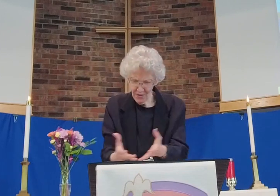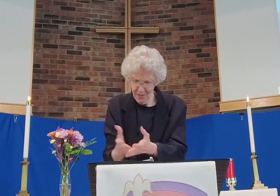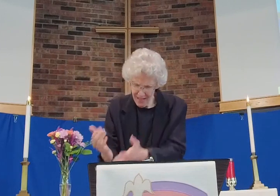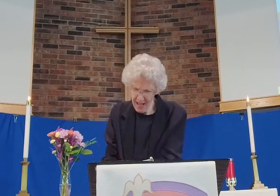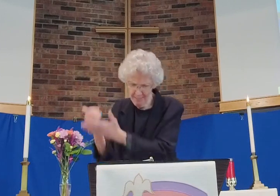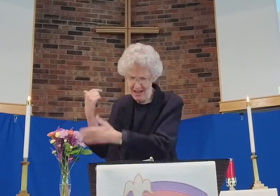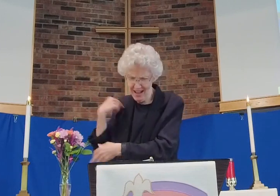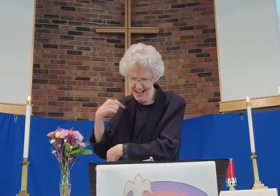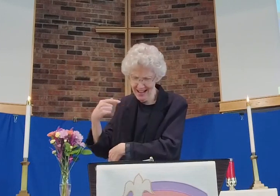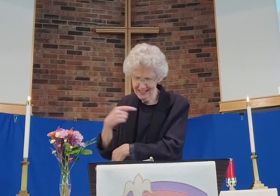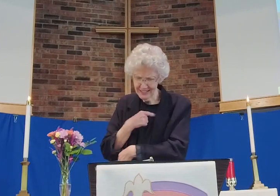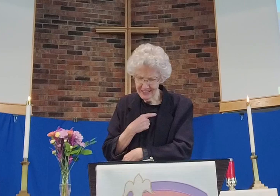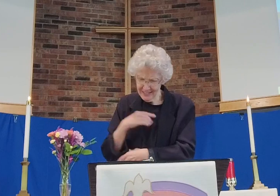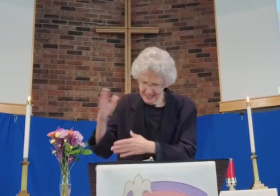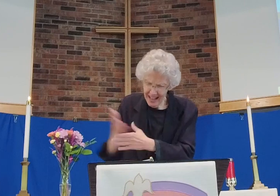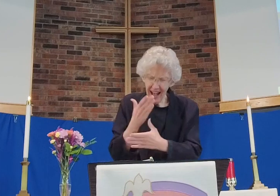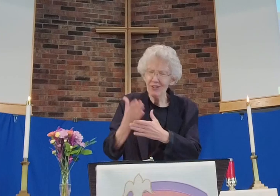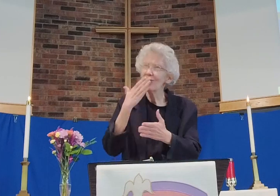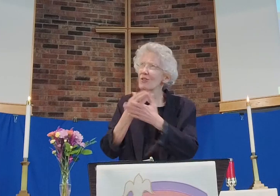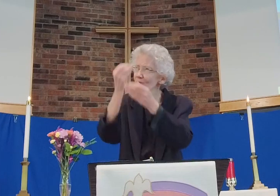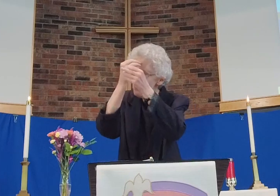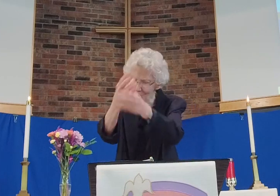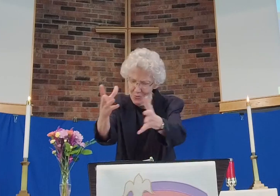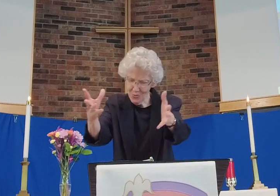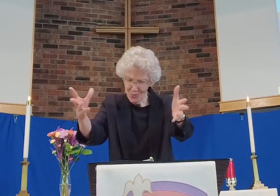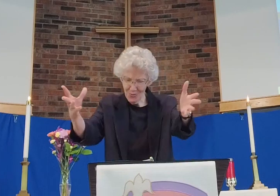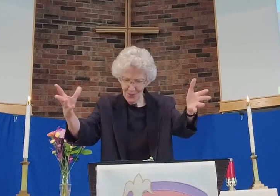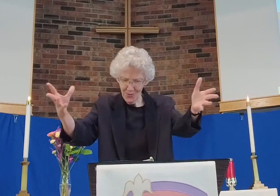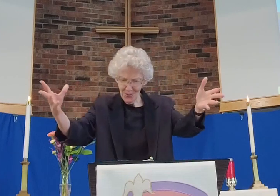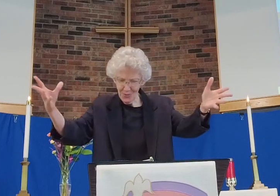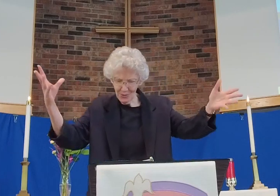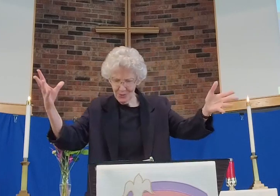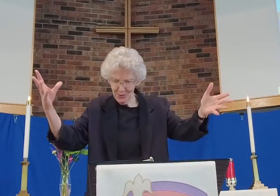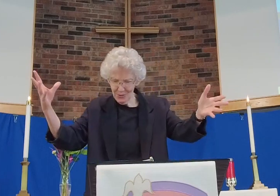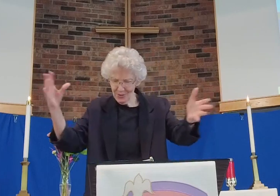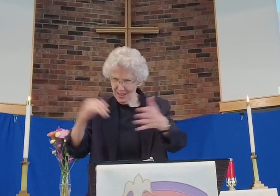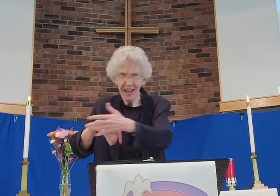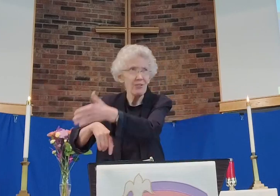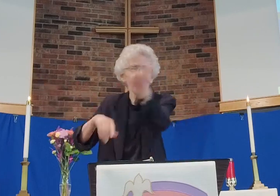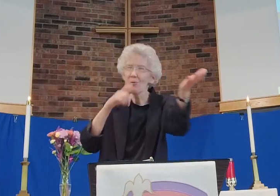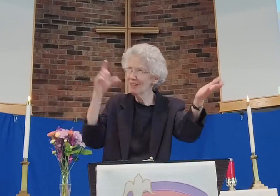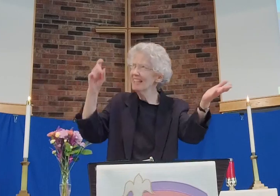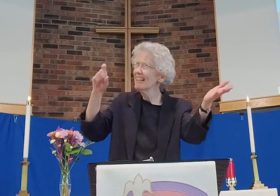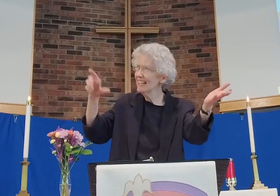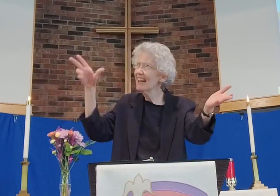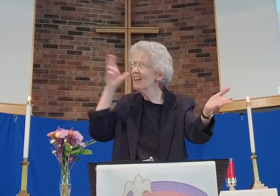Help us to share the good news with all who need it.